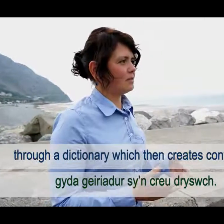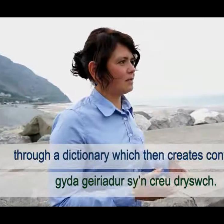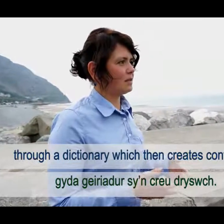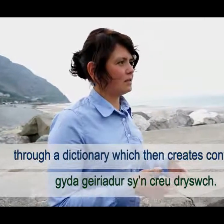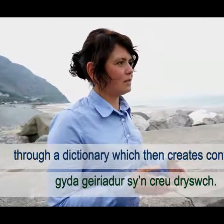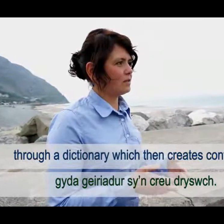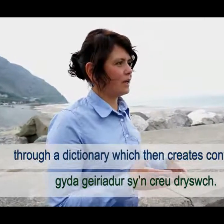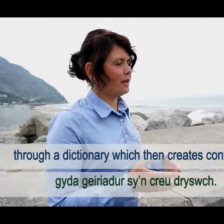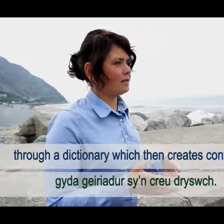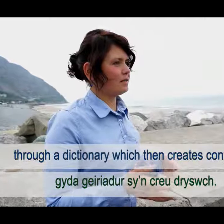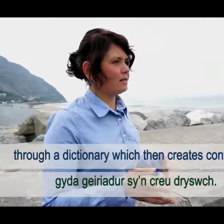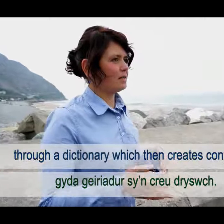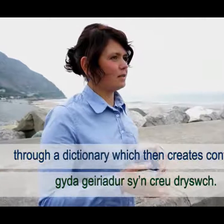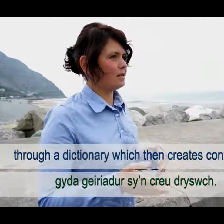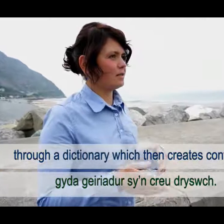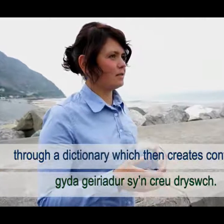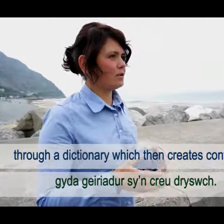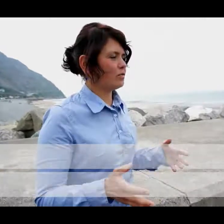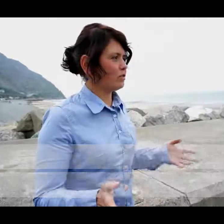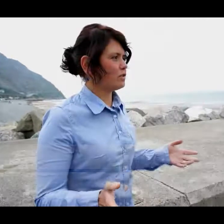creates confusion.